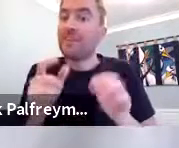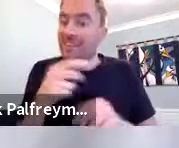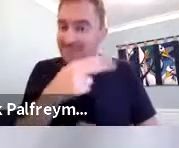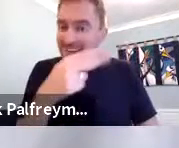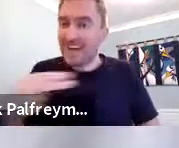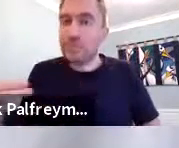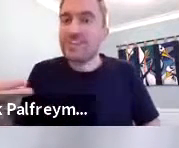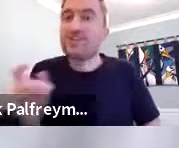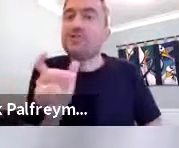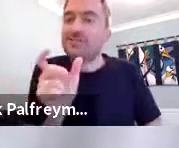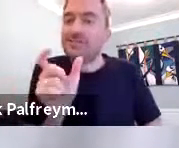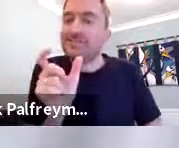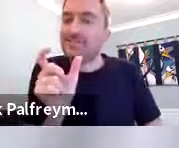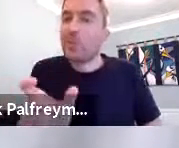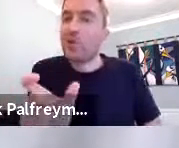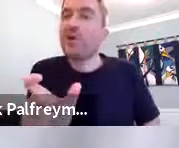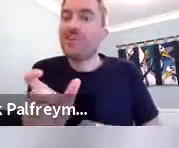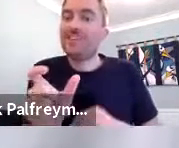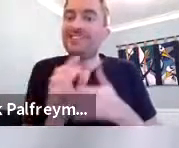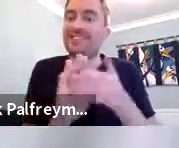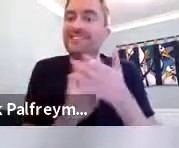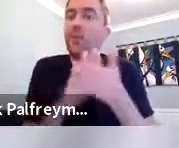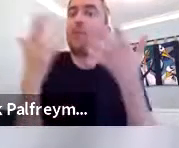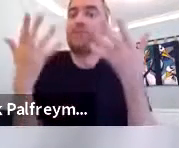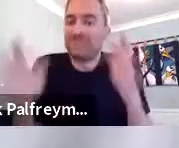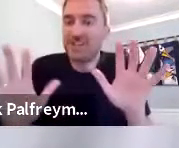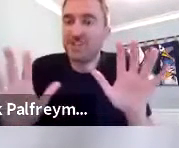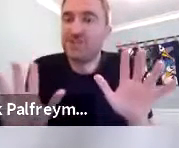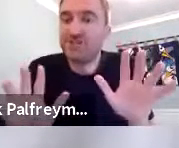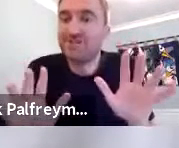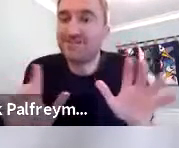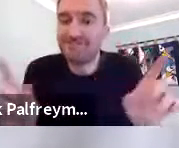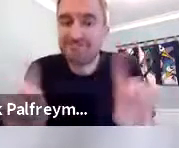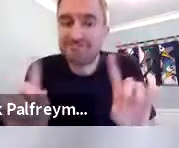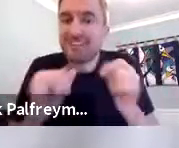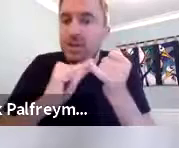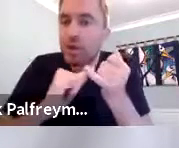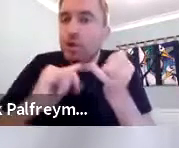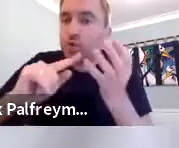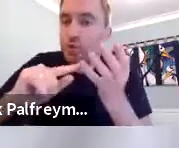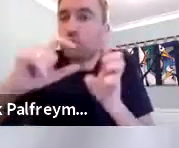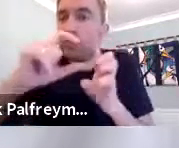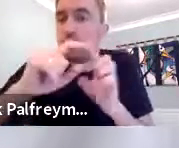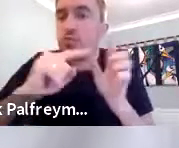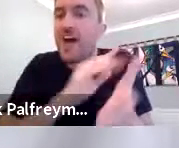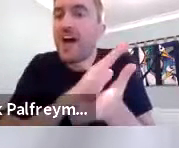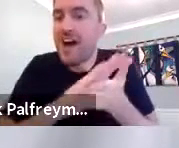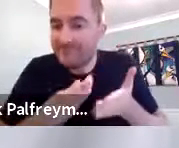on her head. And then she's mouthing the Indonesian word as well for finished.